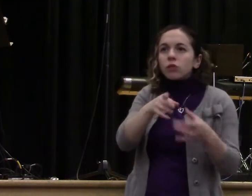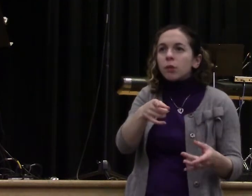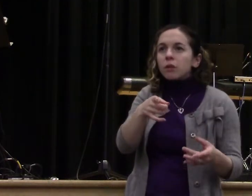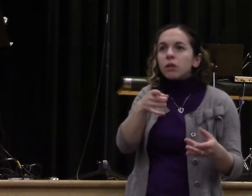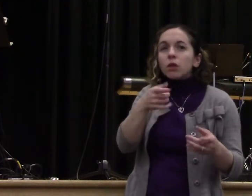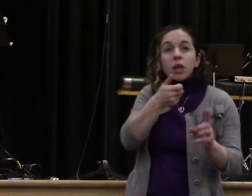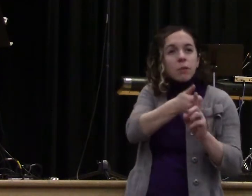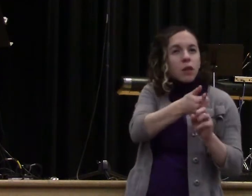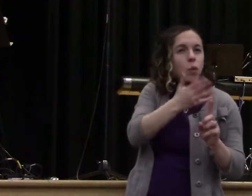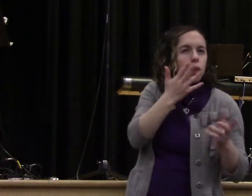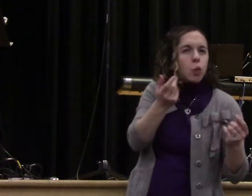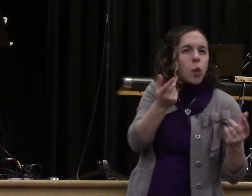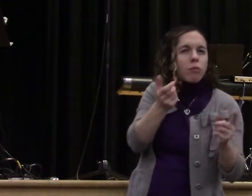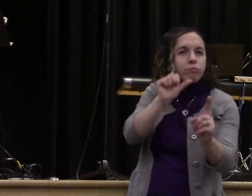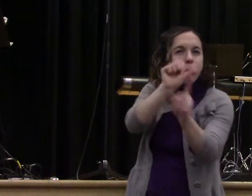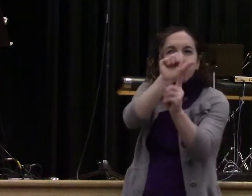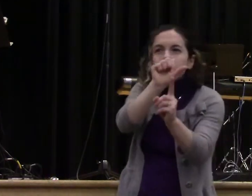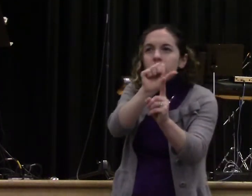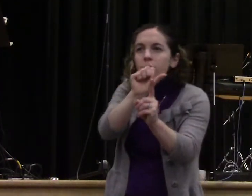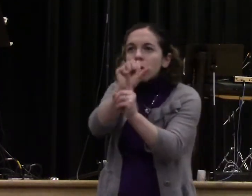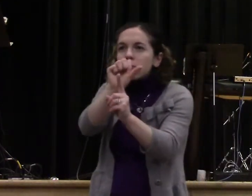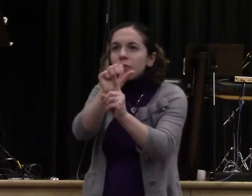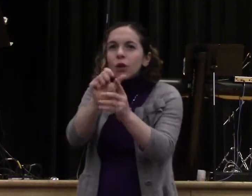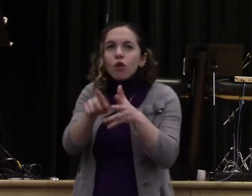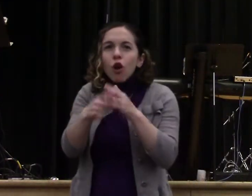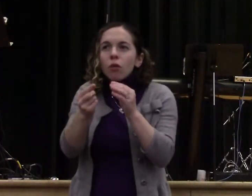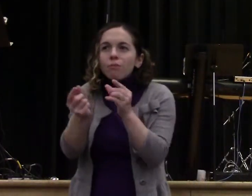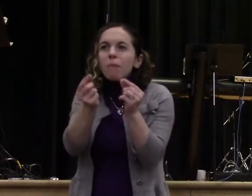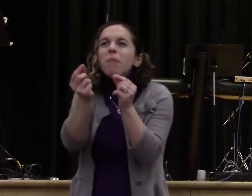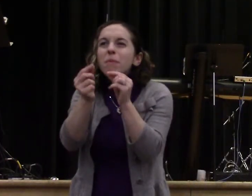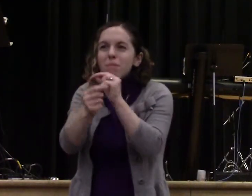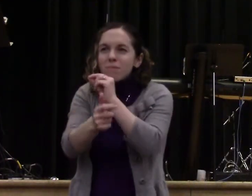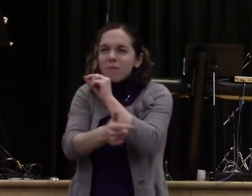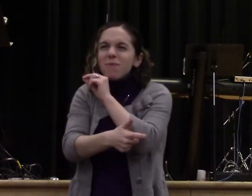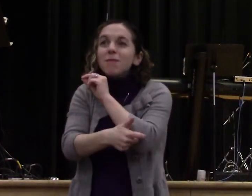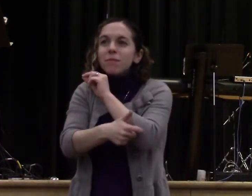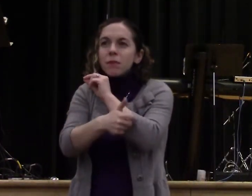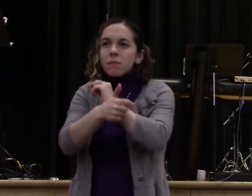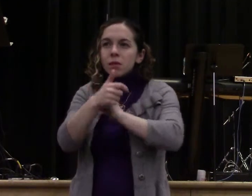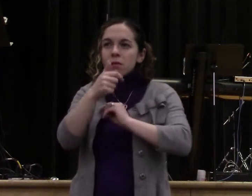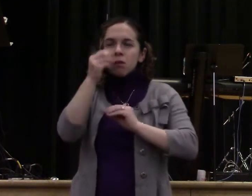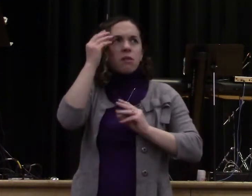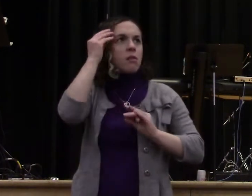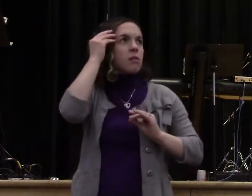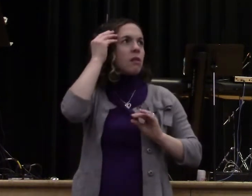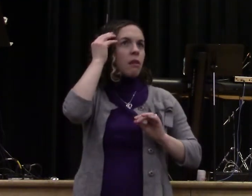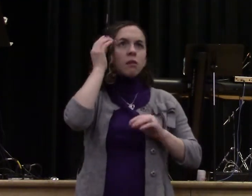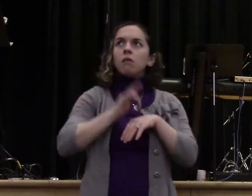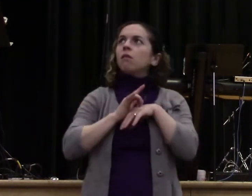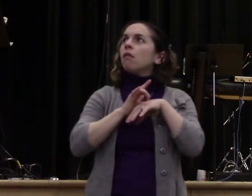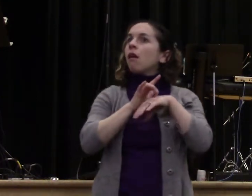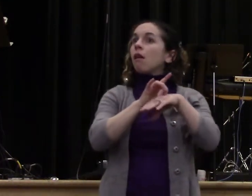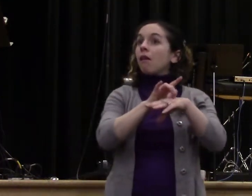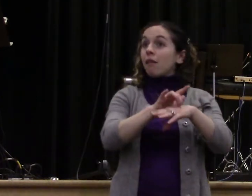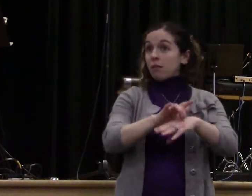that the enemy destroys your relationship with God is bringing people into your life that God wants in your life